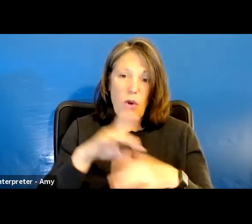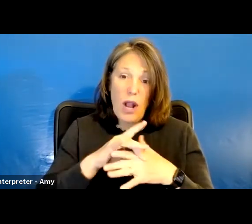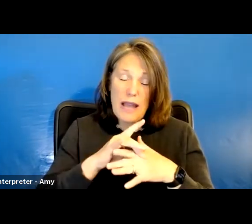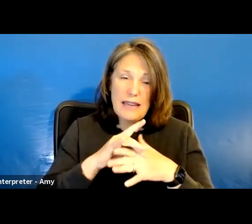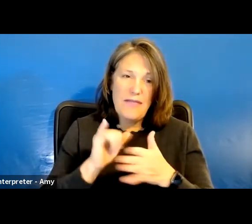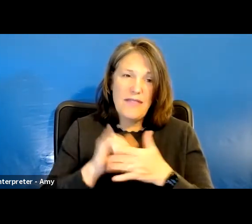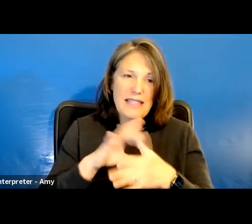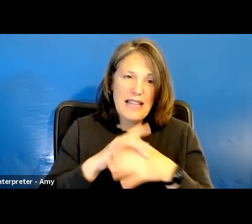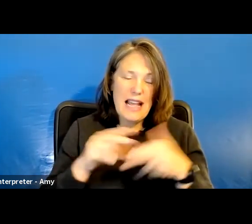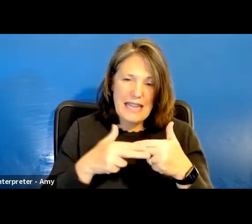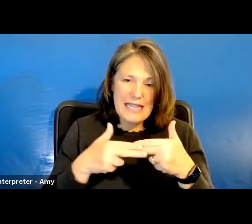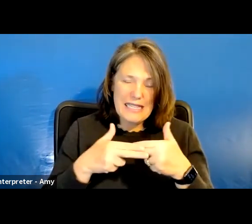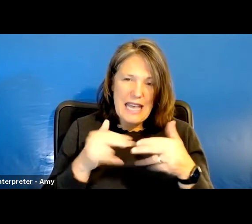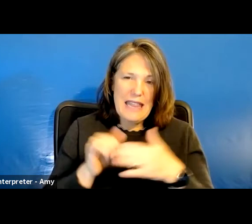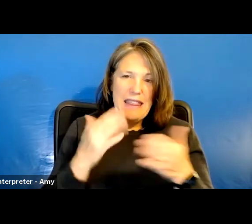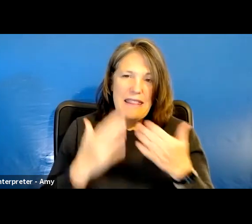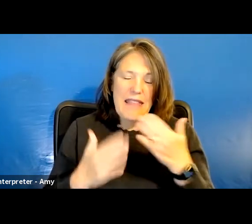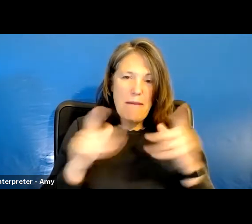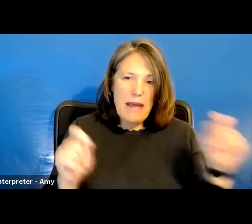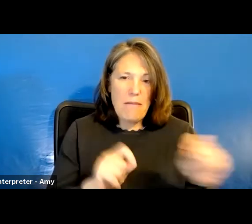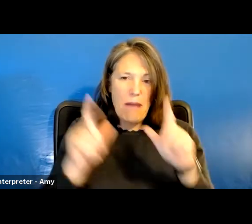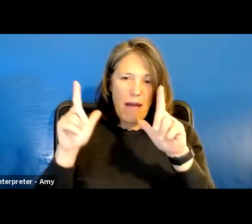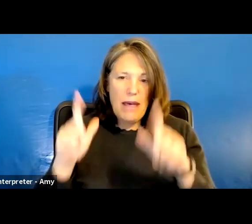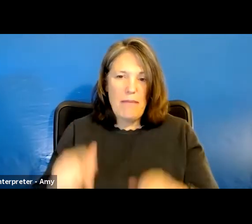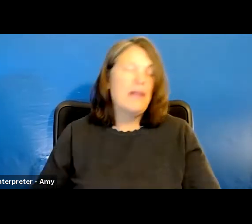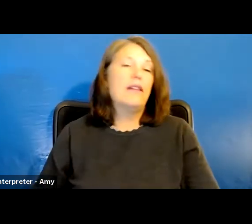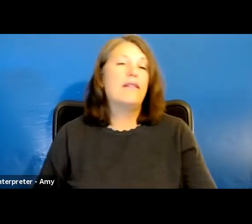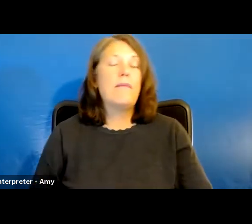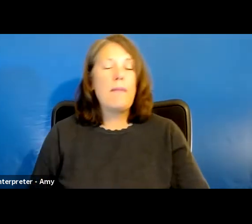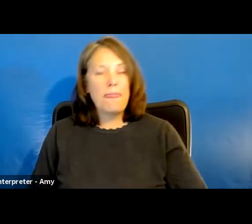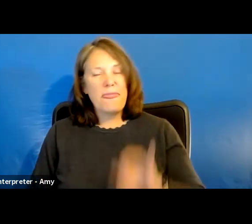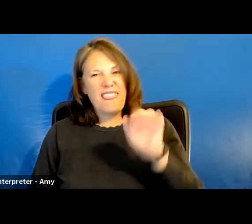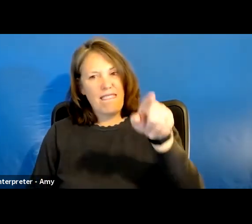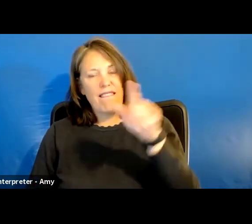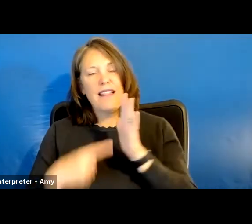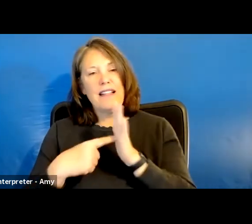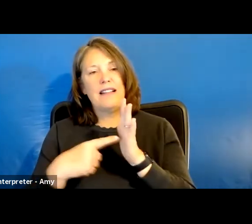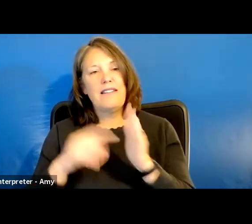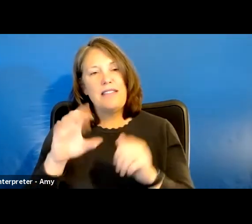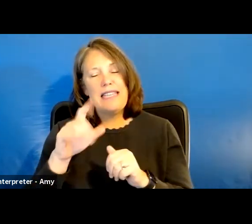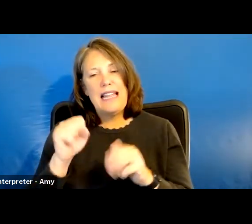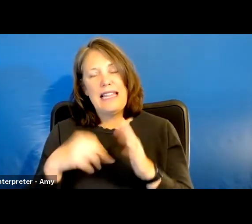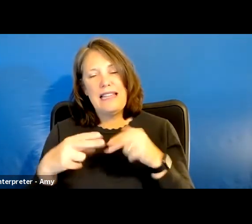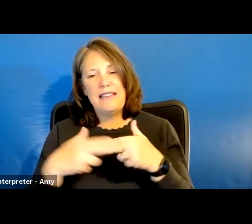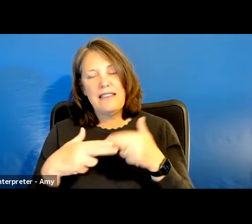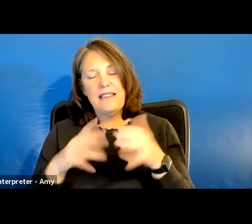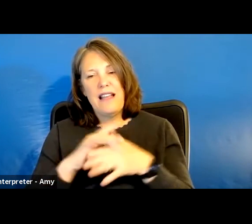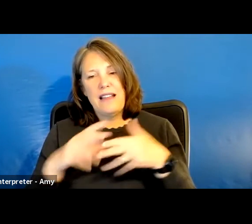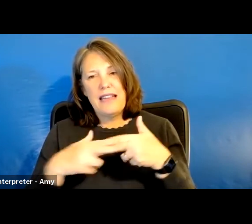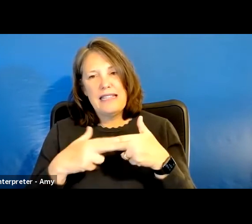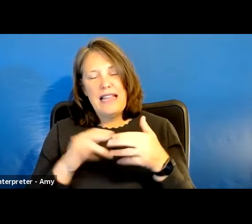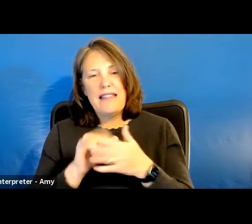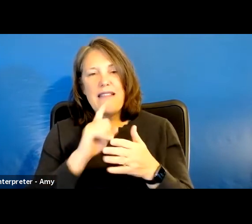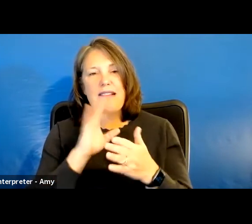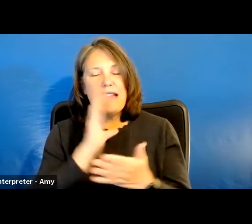This is a content slide that might pop up. This is an example of a CLS content slide. There is a